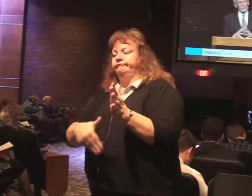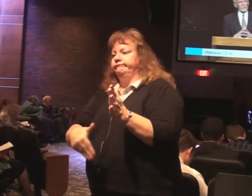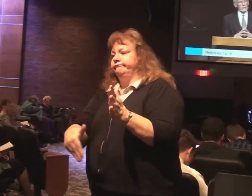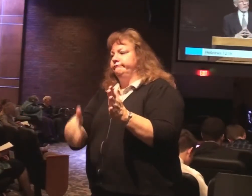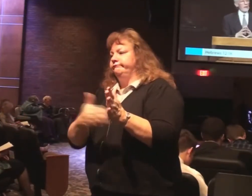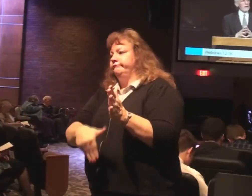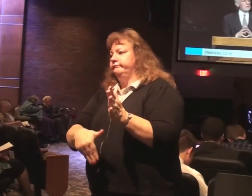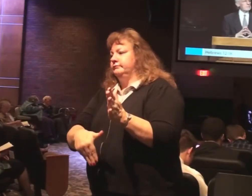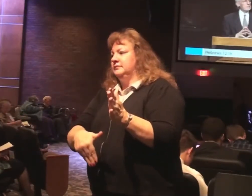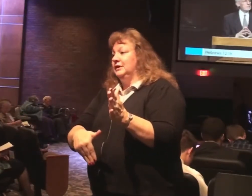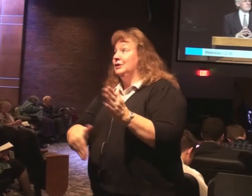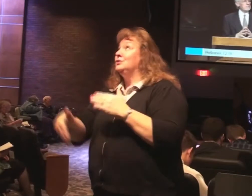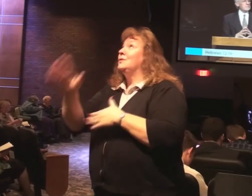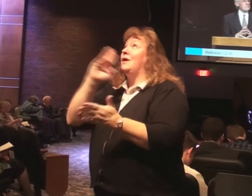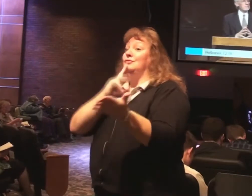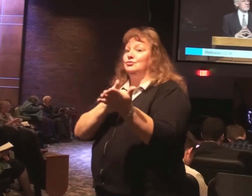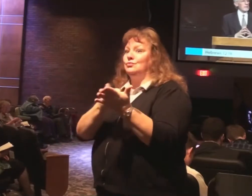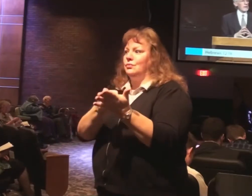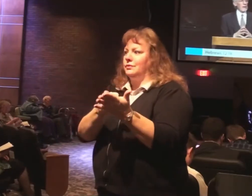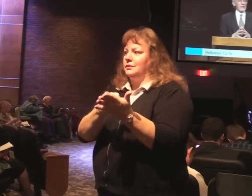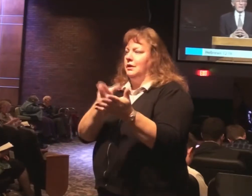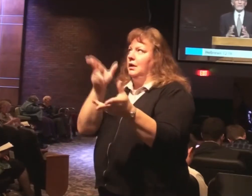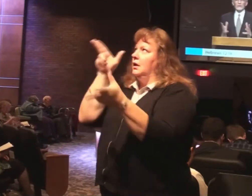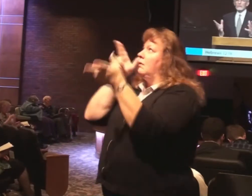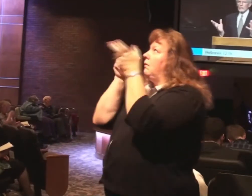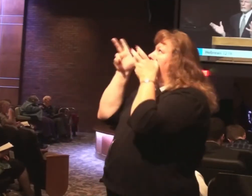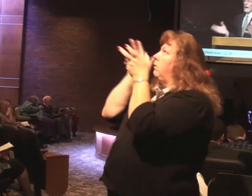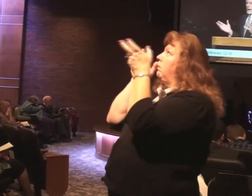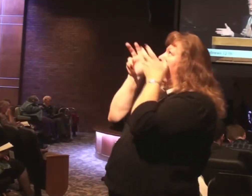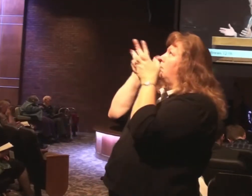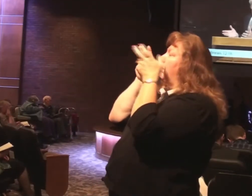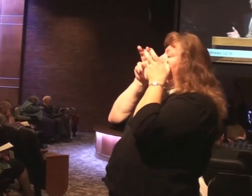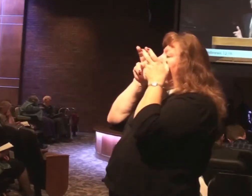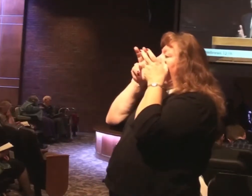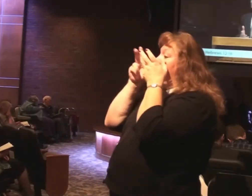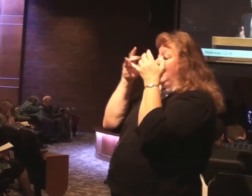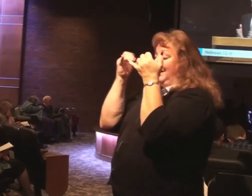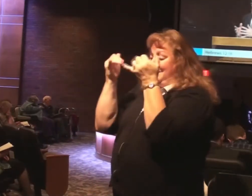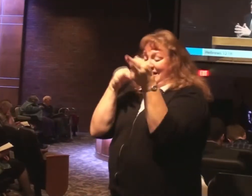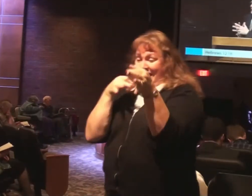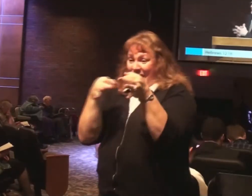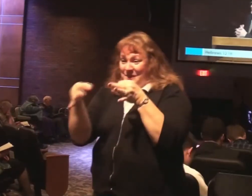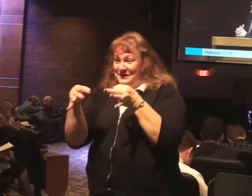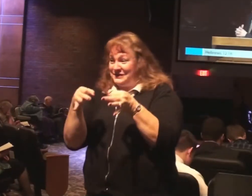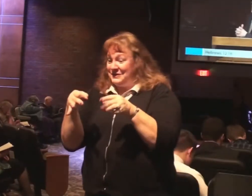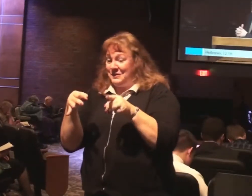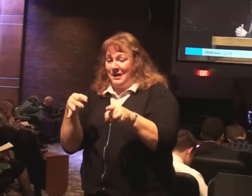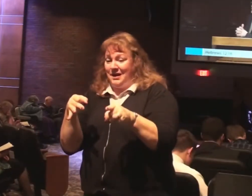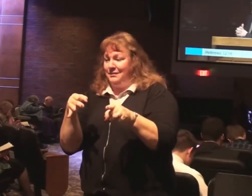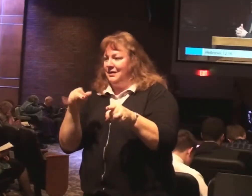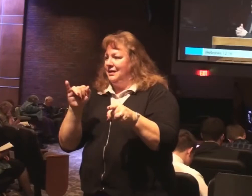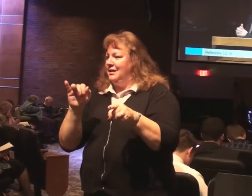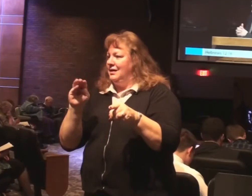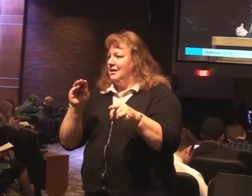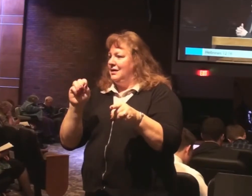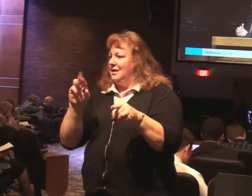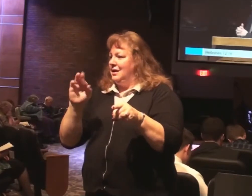truth of God. And he is described here in the word of God as an immoral and godless man.